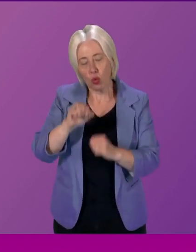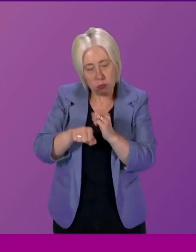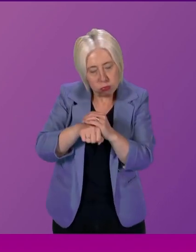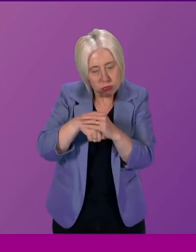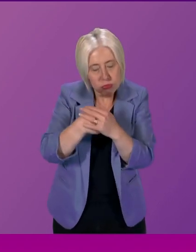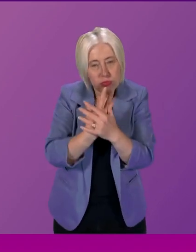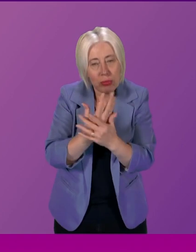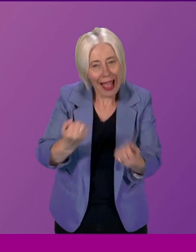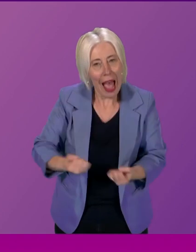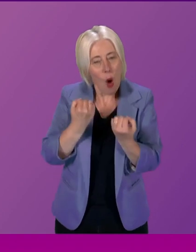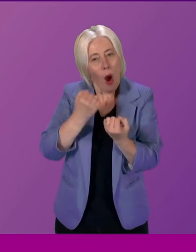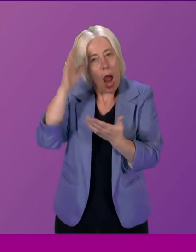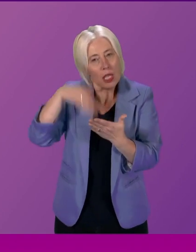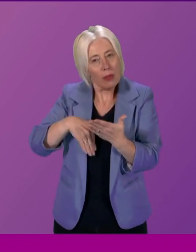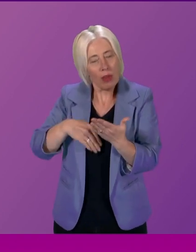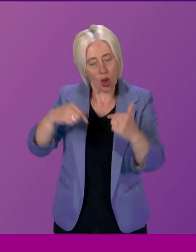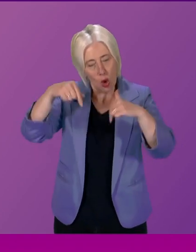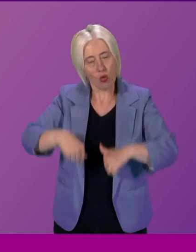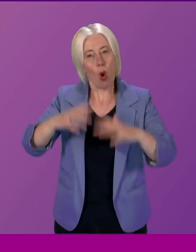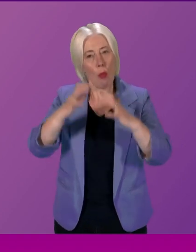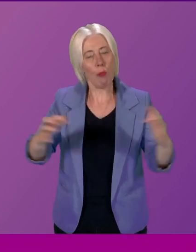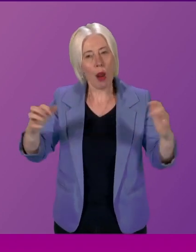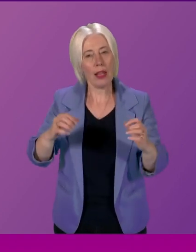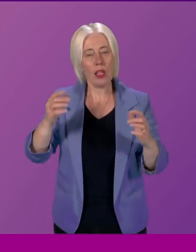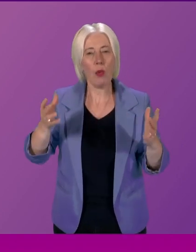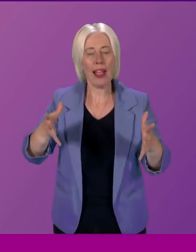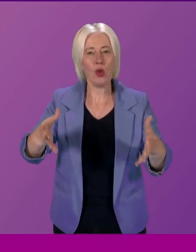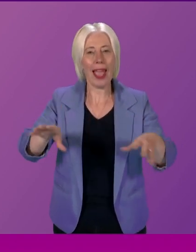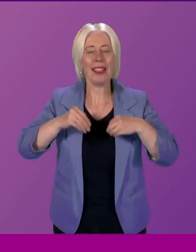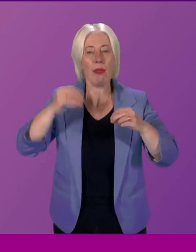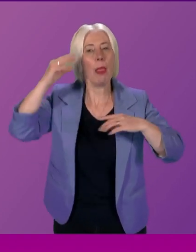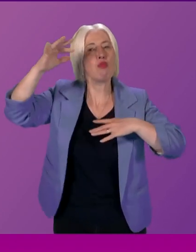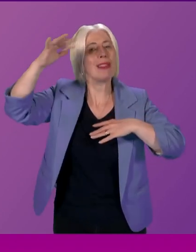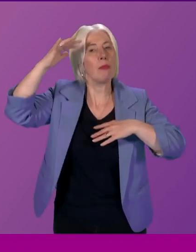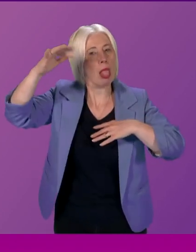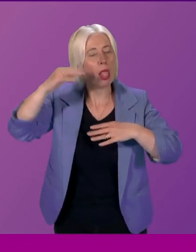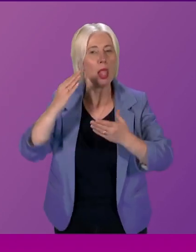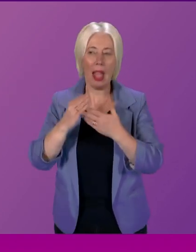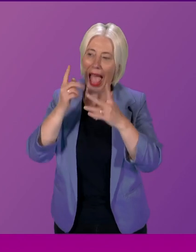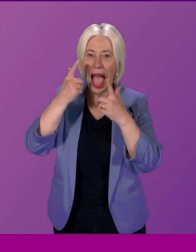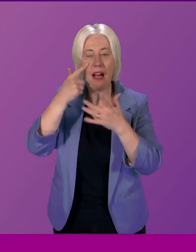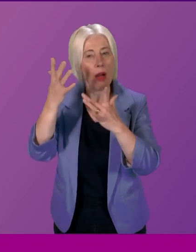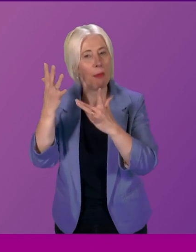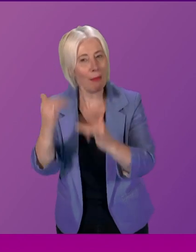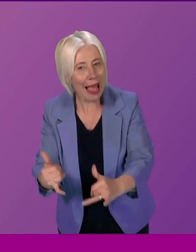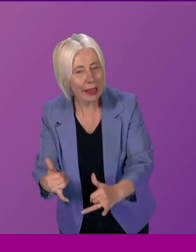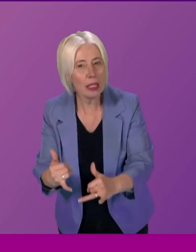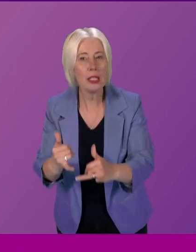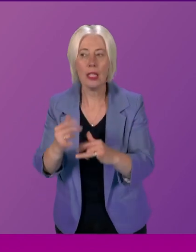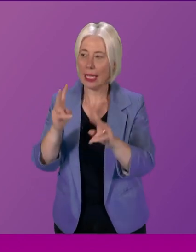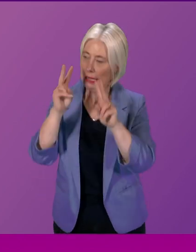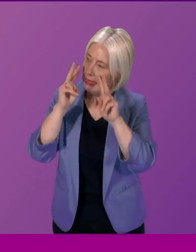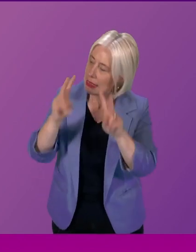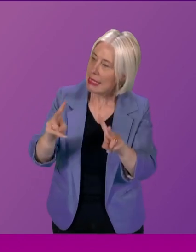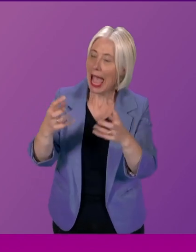experience. So let's, as a parliament, embrace the principle of all of this, have pilots, and then work to see what the most effective